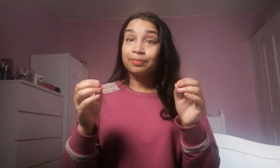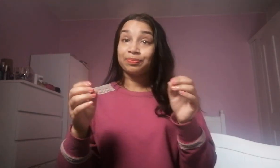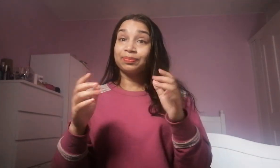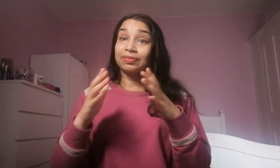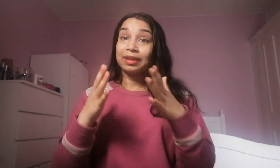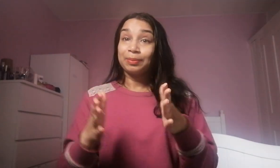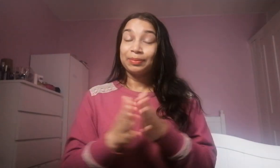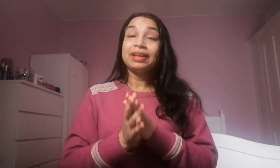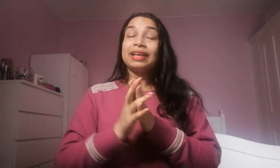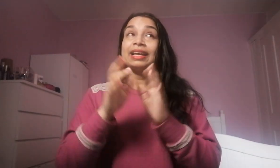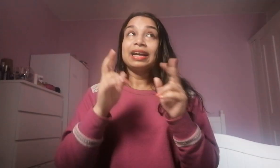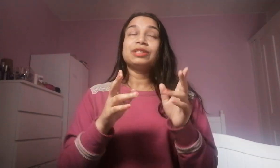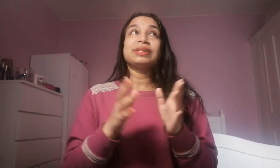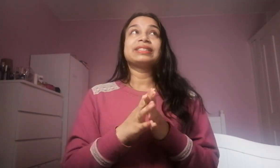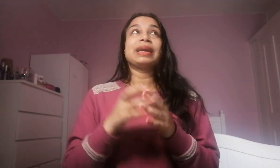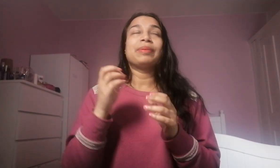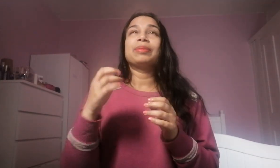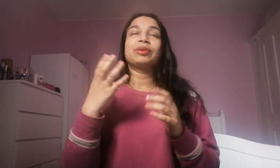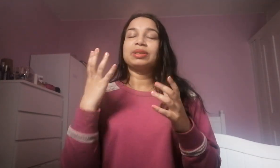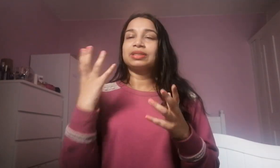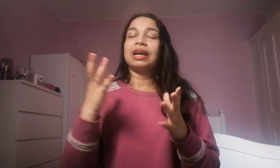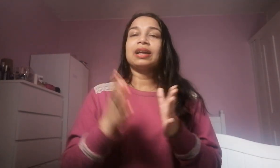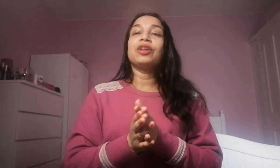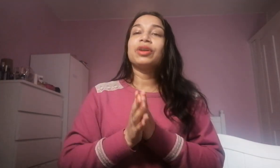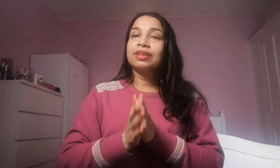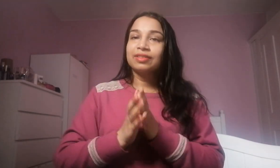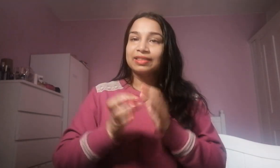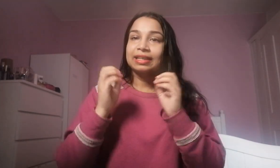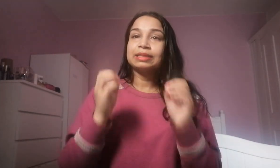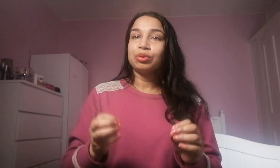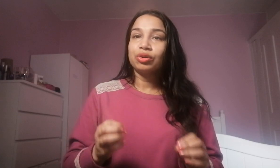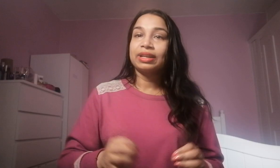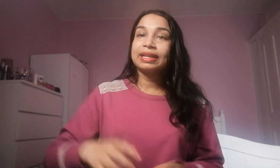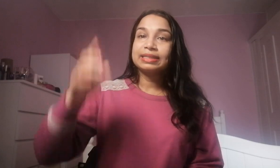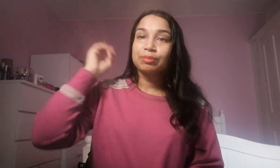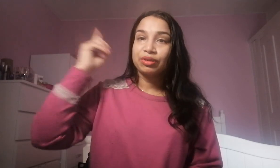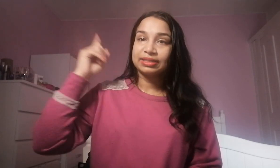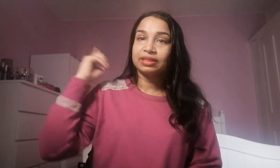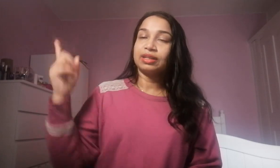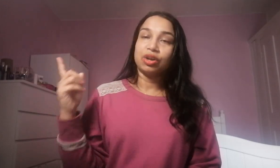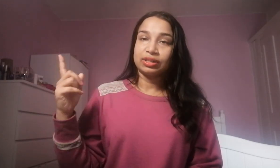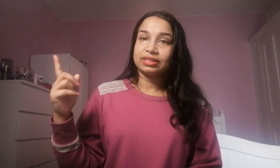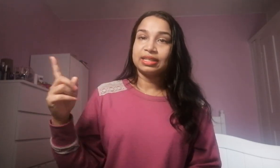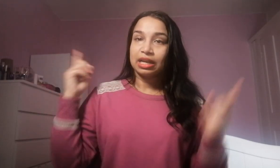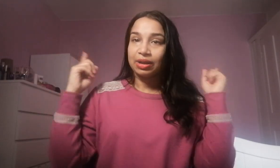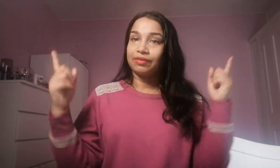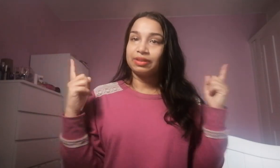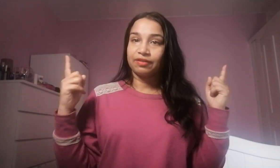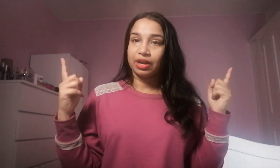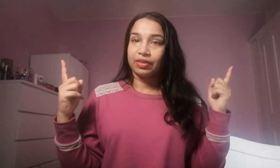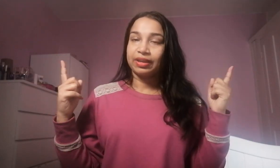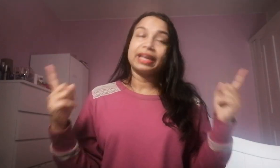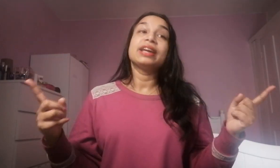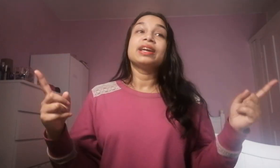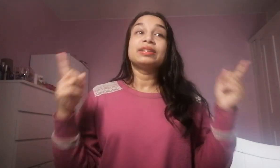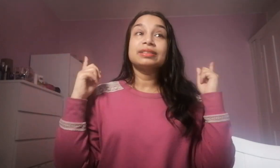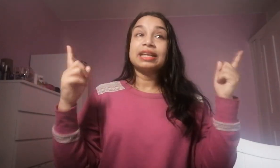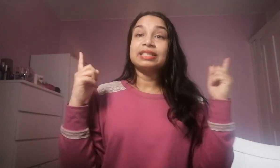I don't want say the only thing that's important is impressing God our Heavenly Father okay getting